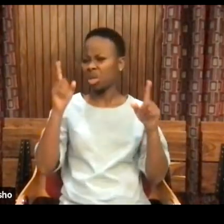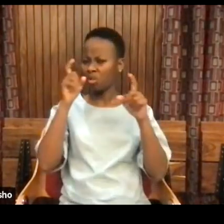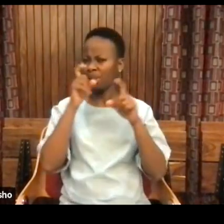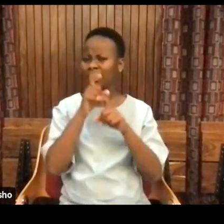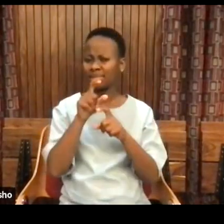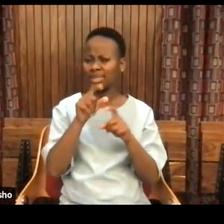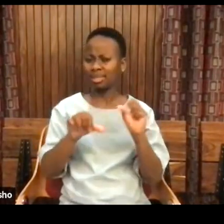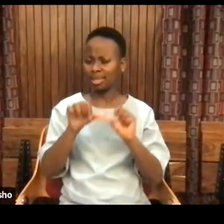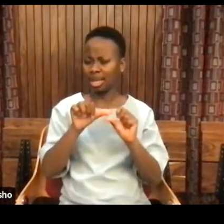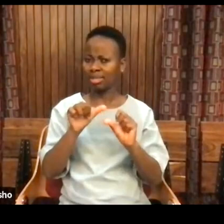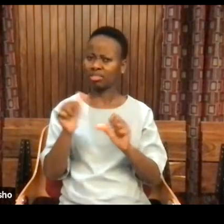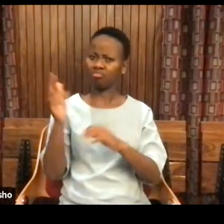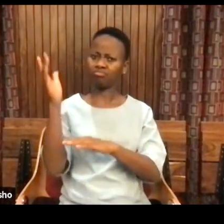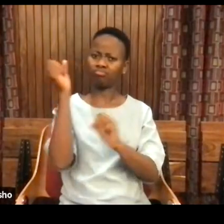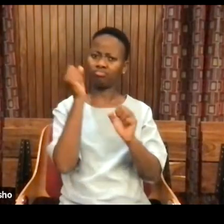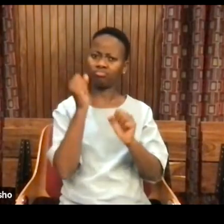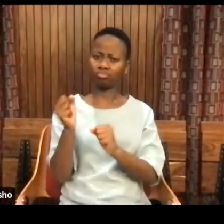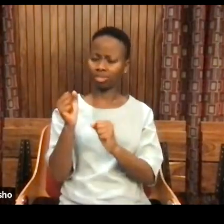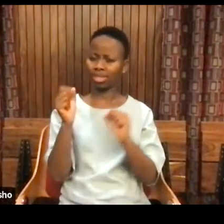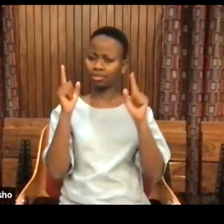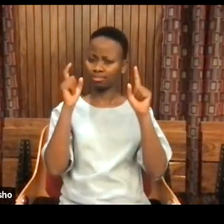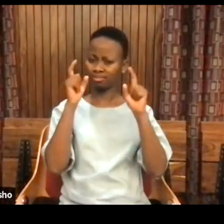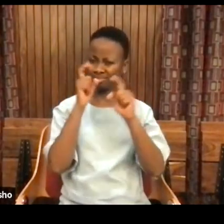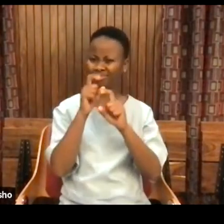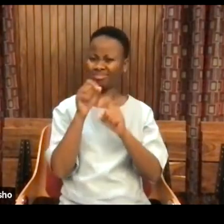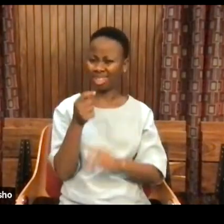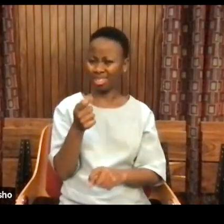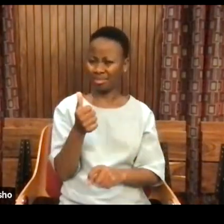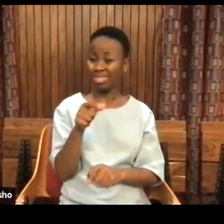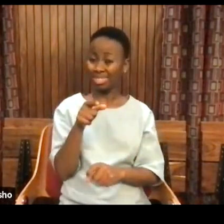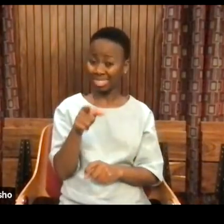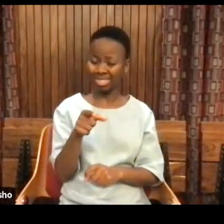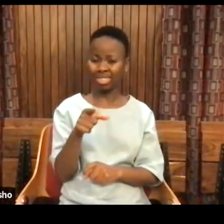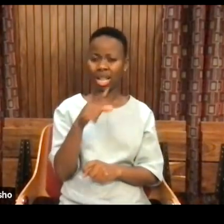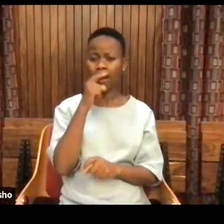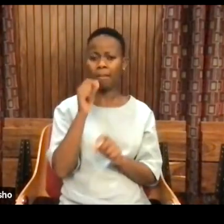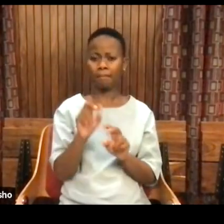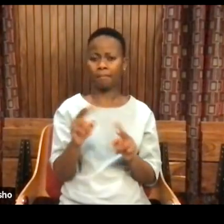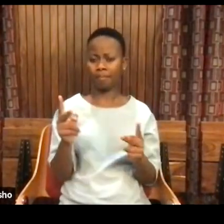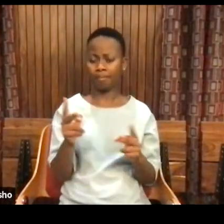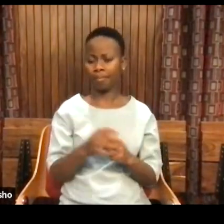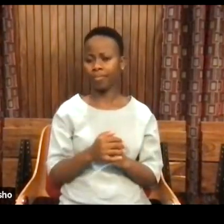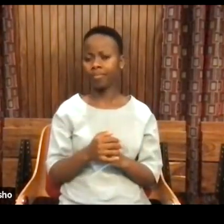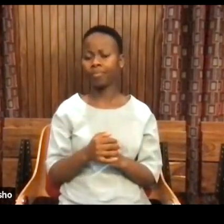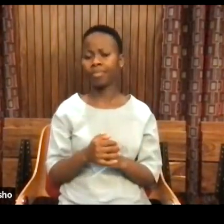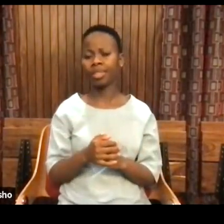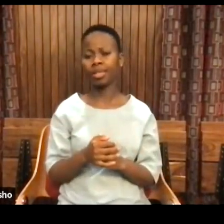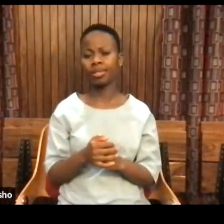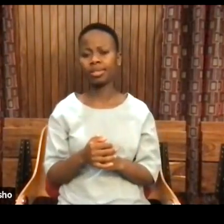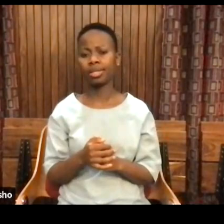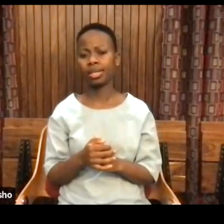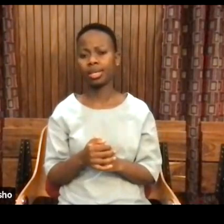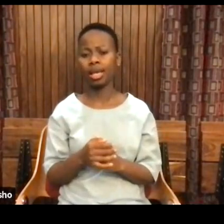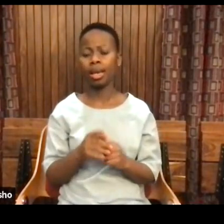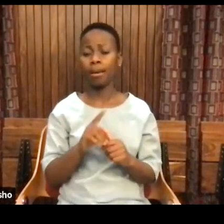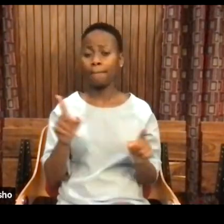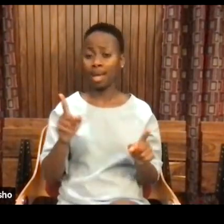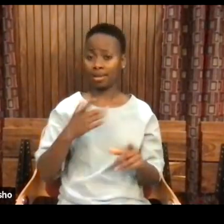about science is part of what I call that metacritic of reason. The thing about being a problem,